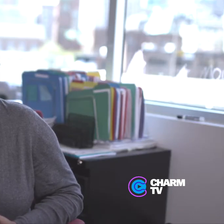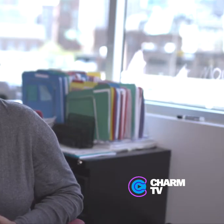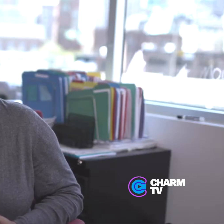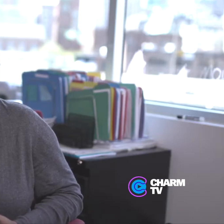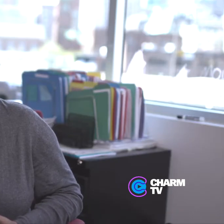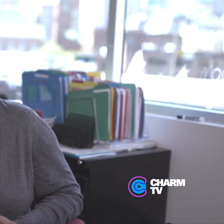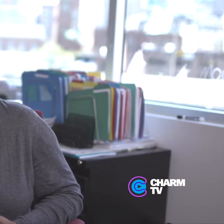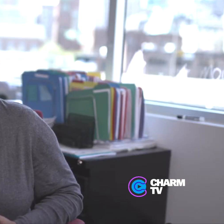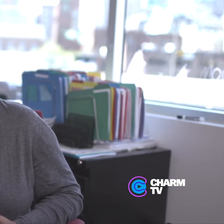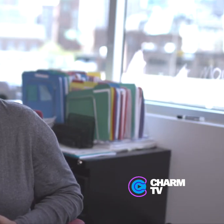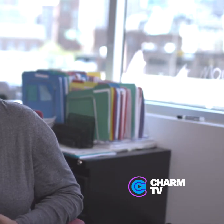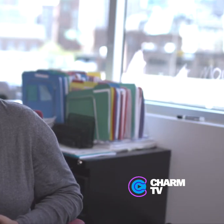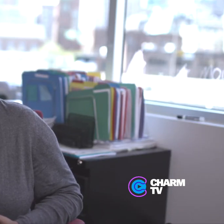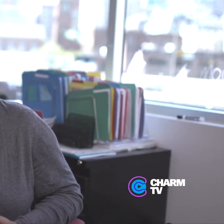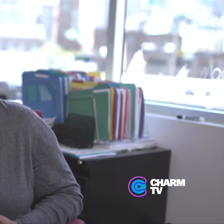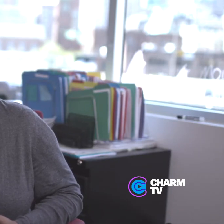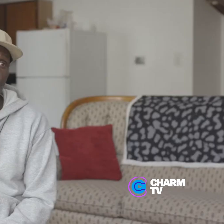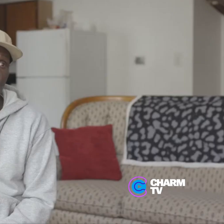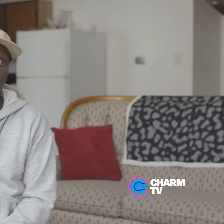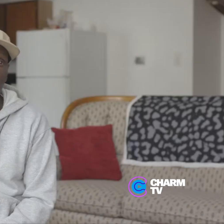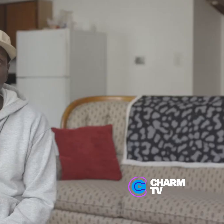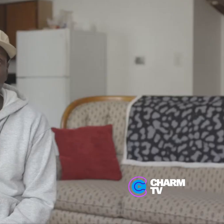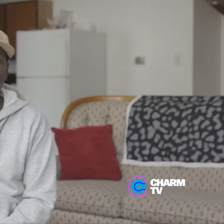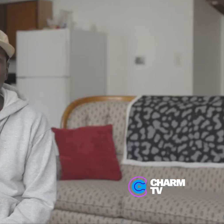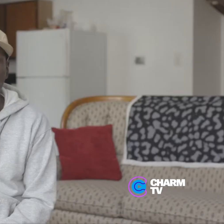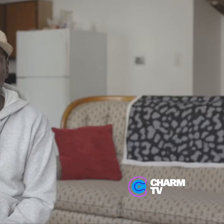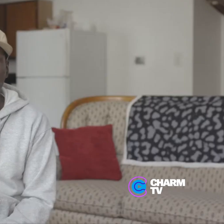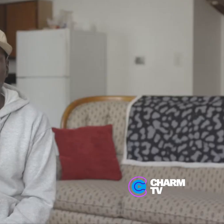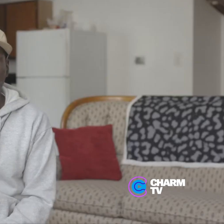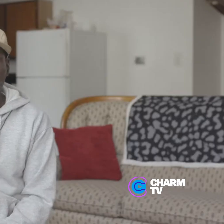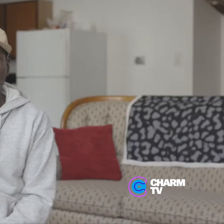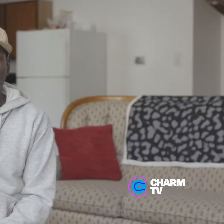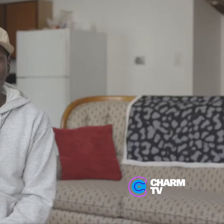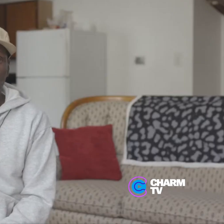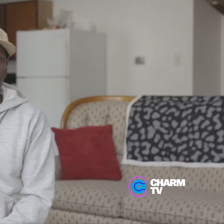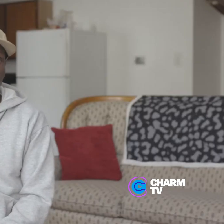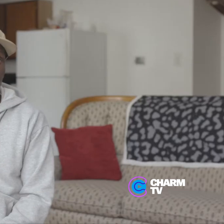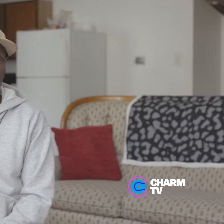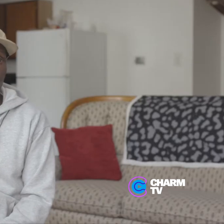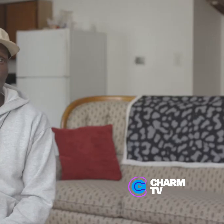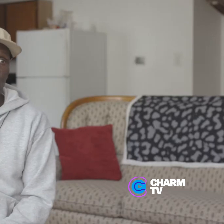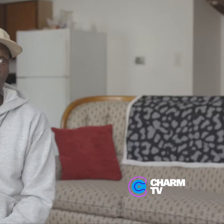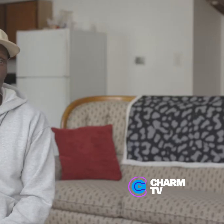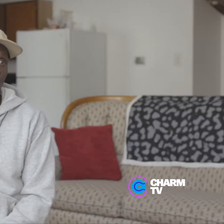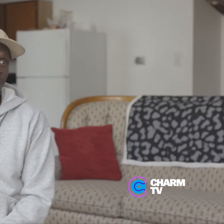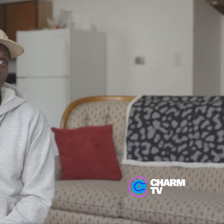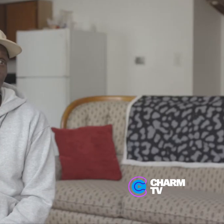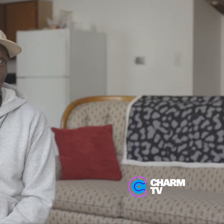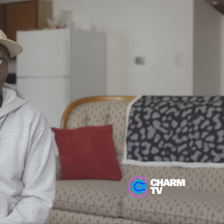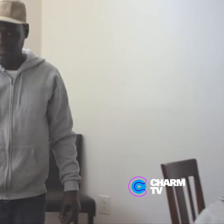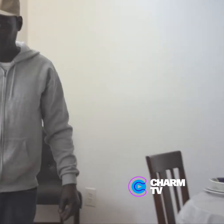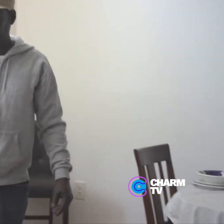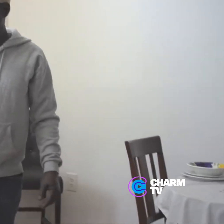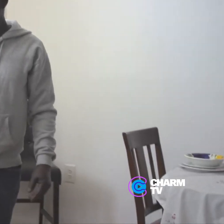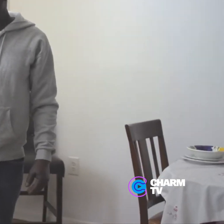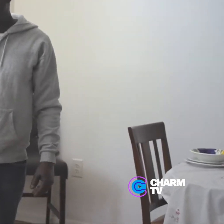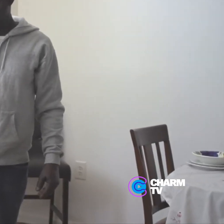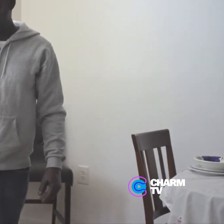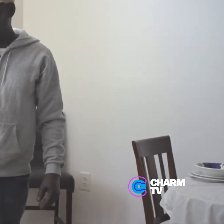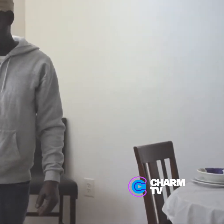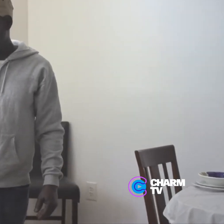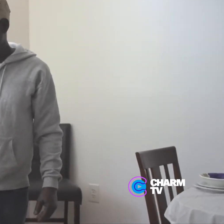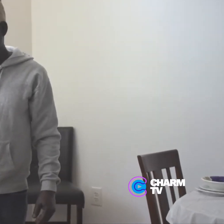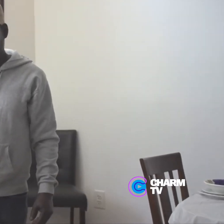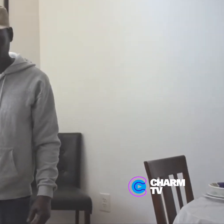experience that they've had, they're very fortunate. I wasn't going to see the doctor or nothing